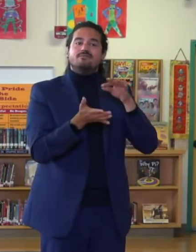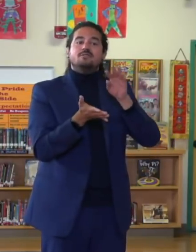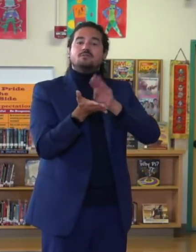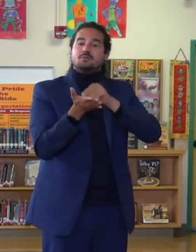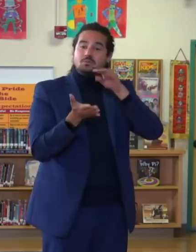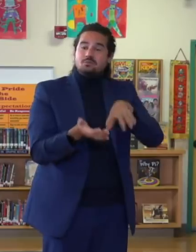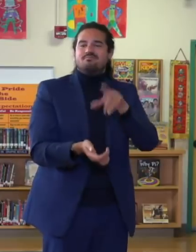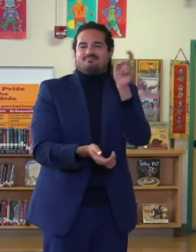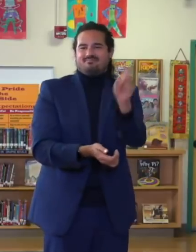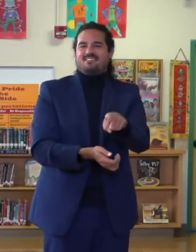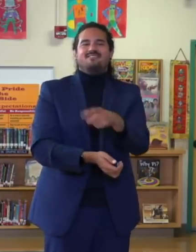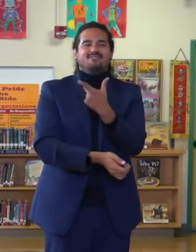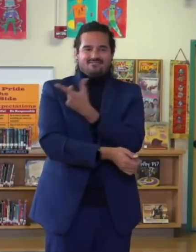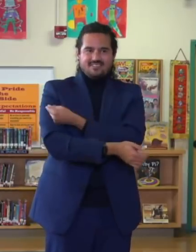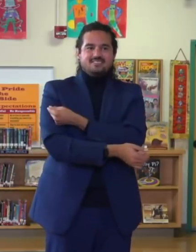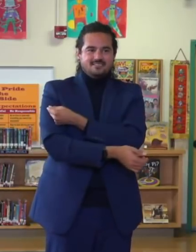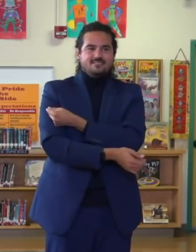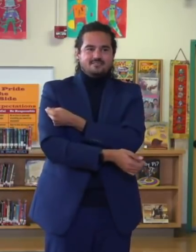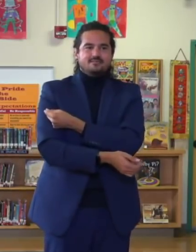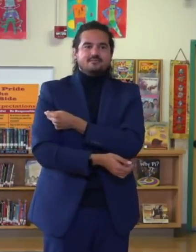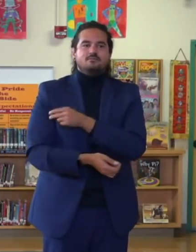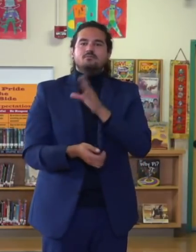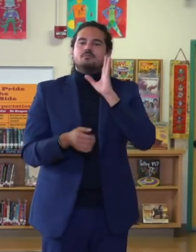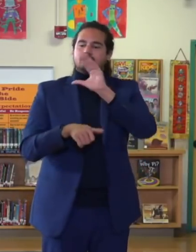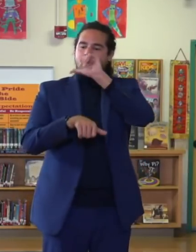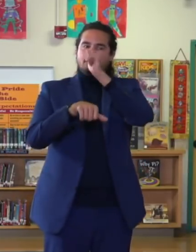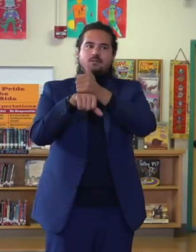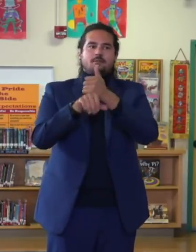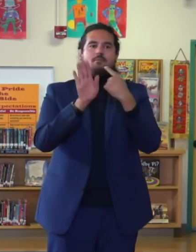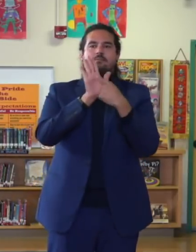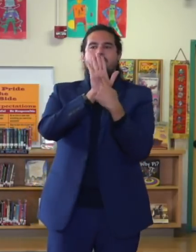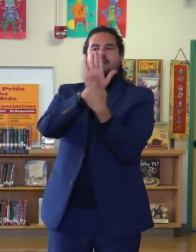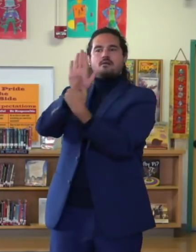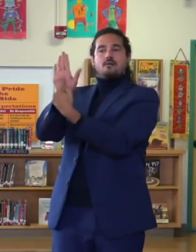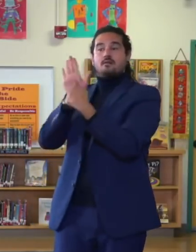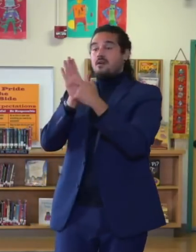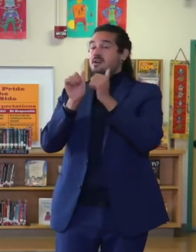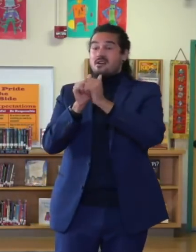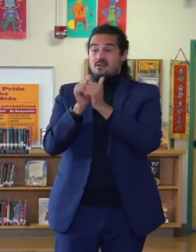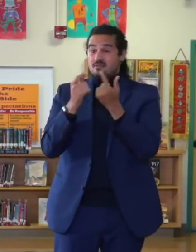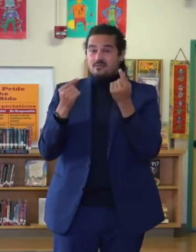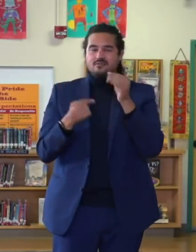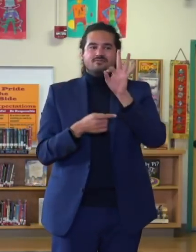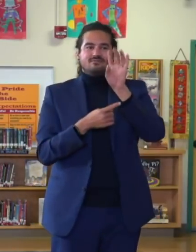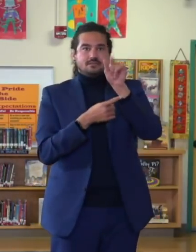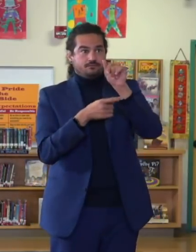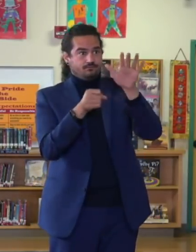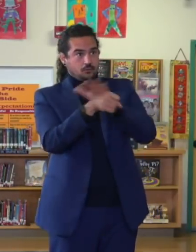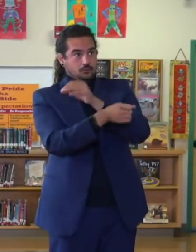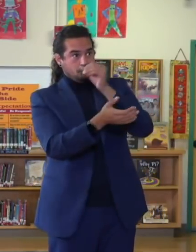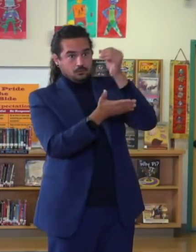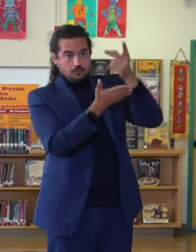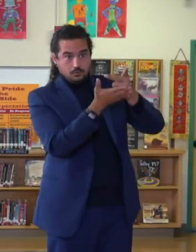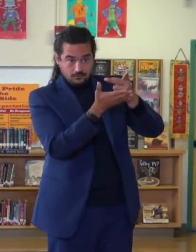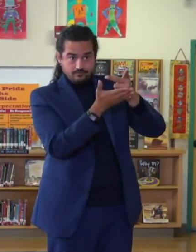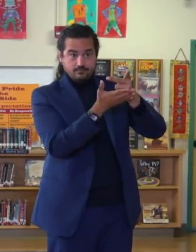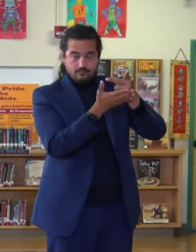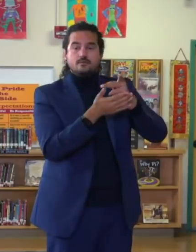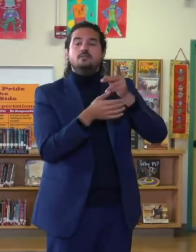will model similarly an FDA approval and work in concert, not only to apply and implement in parallel